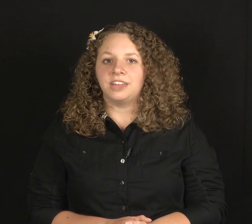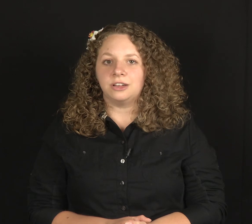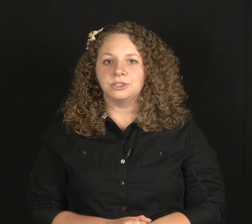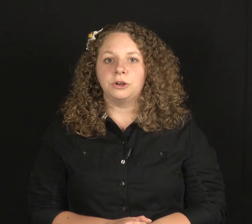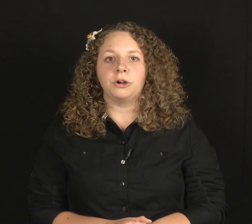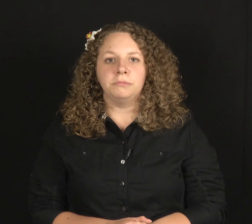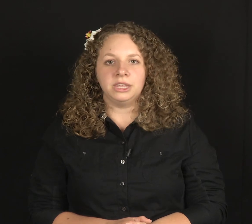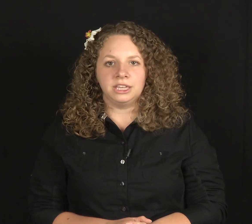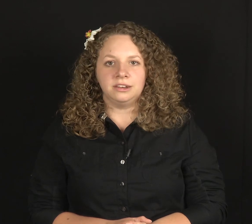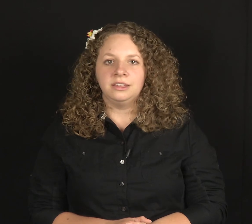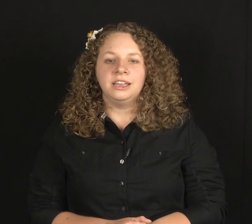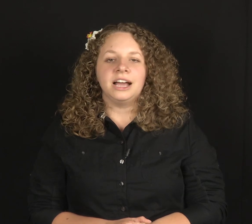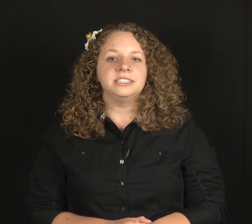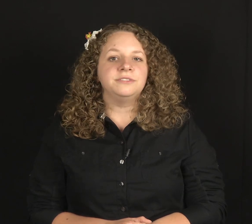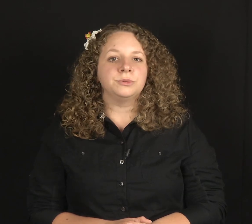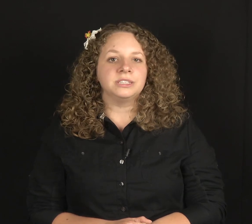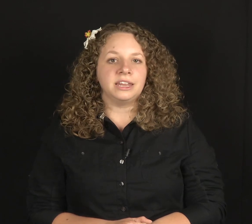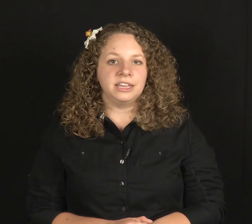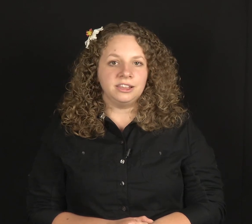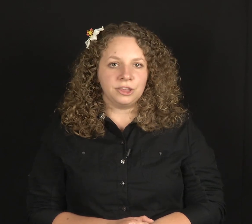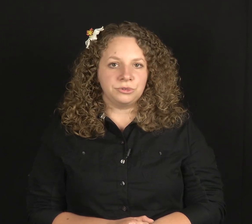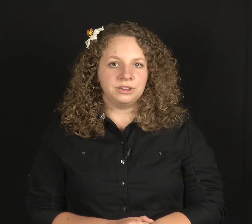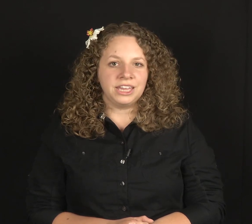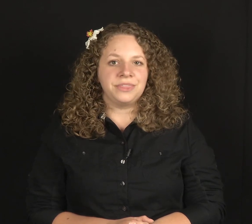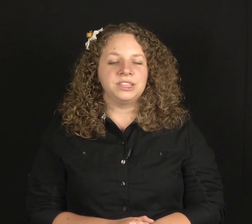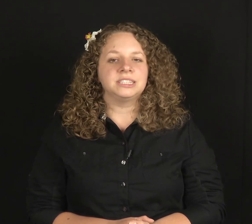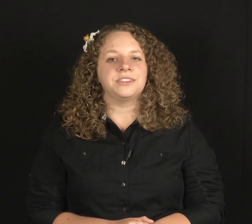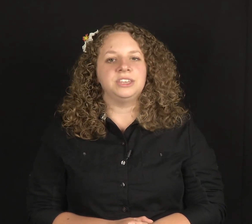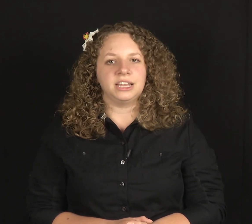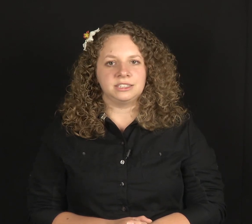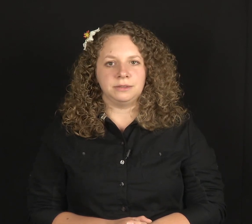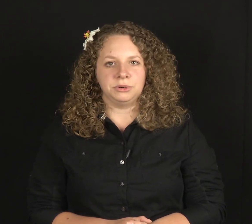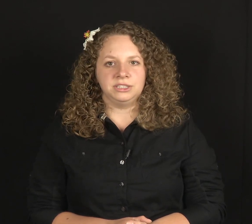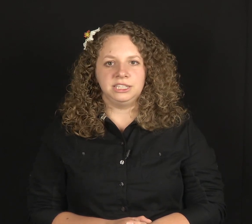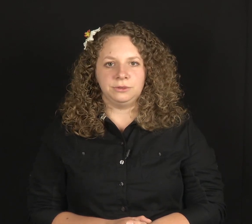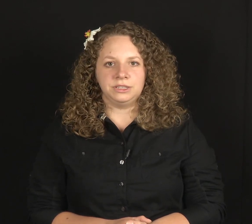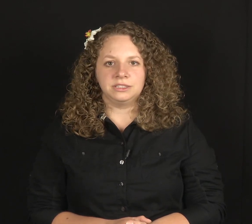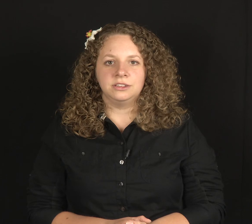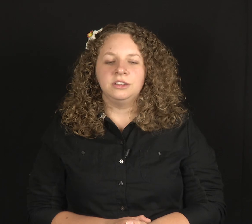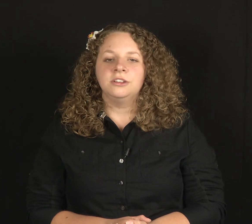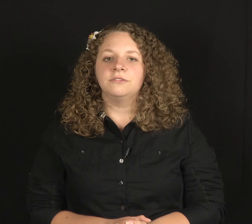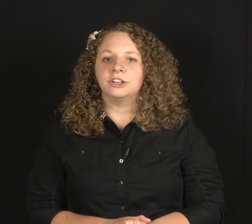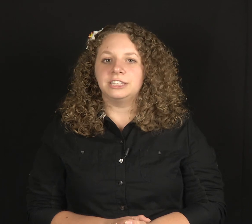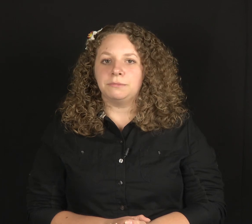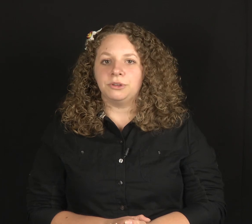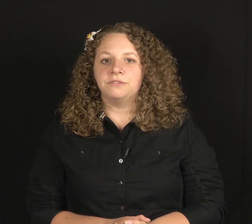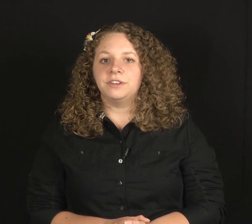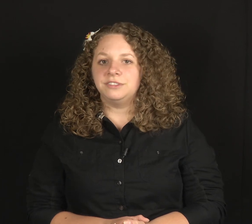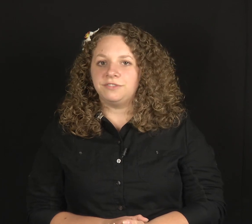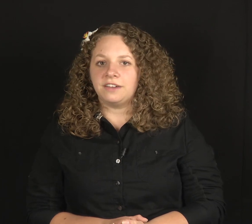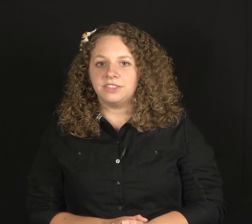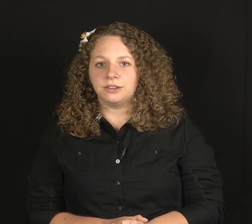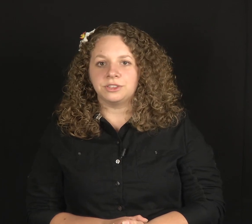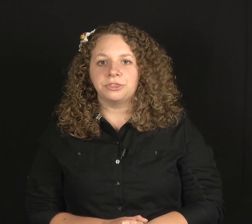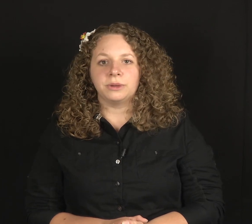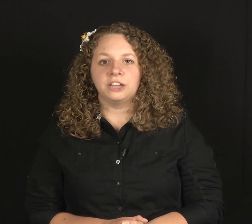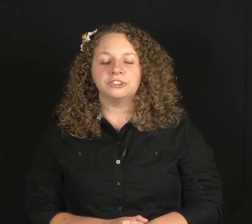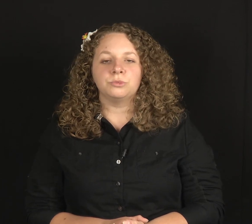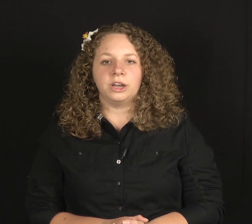thousand, or million as if you were signing it alone, and then sign the next number in sequence. For example, fifty-five thousand, three hundred, one